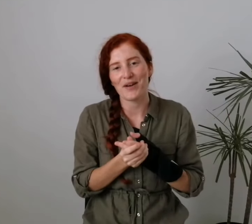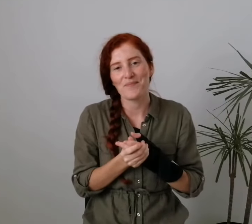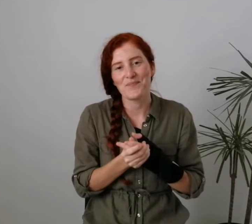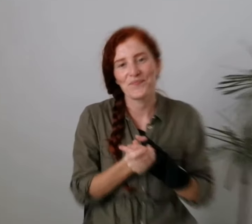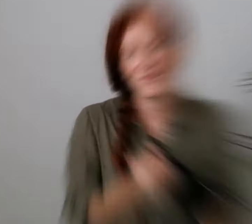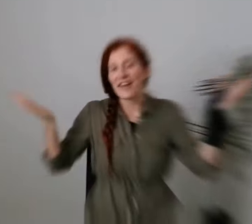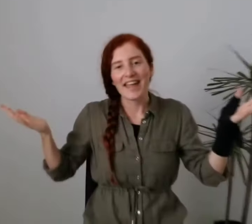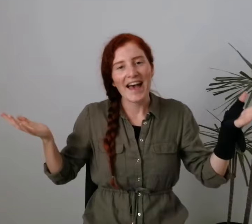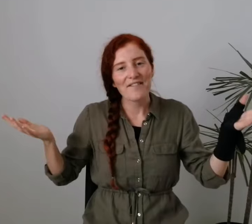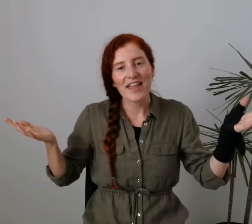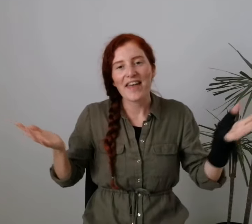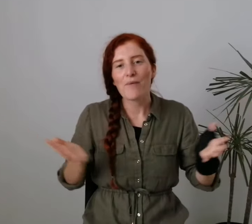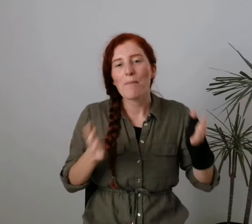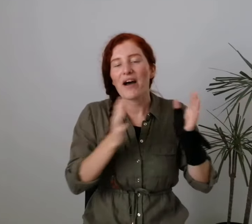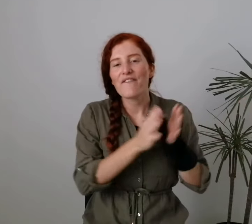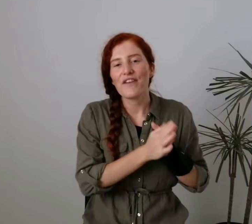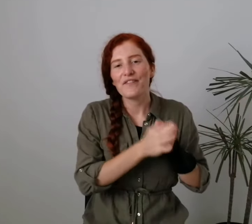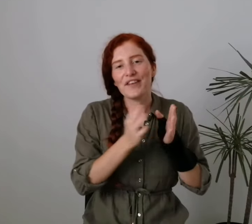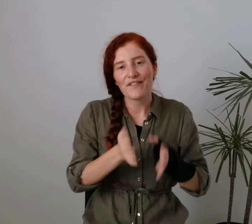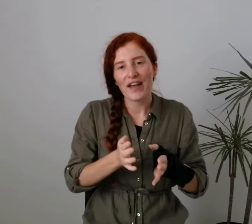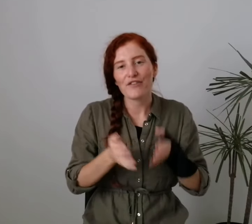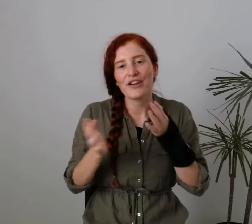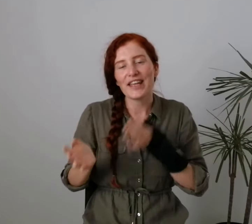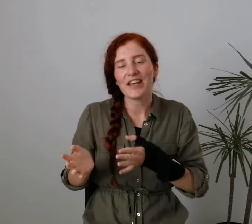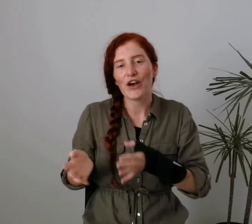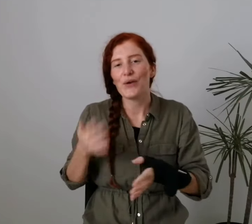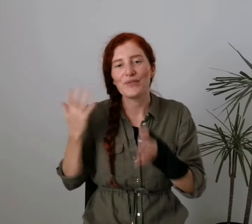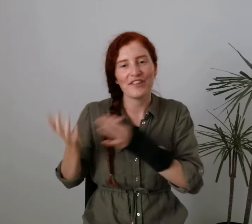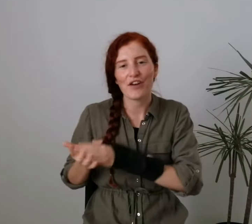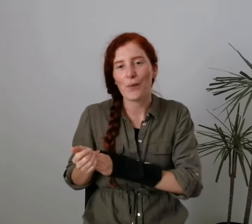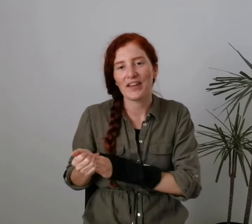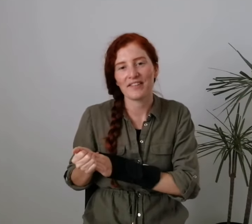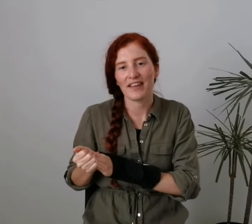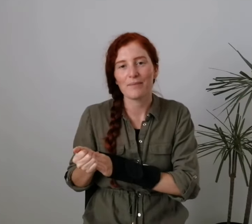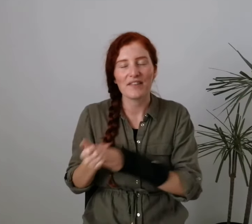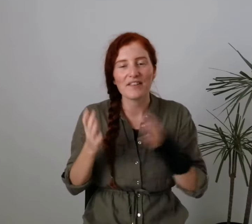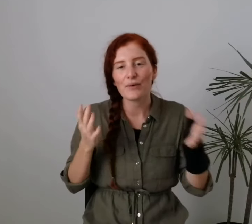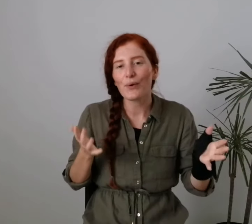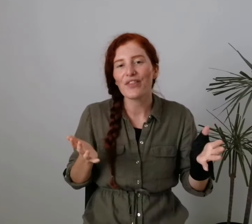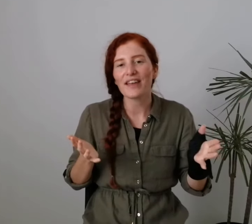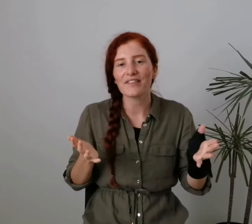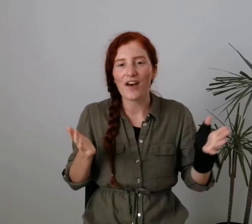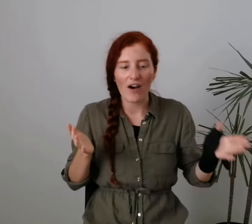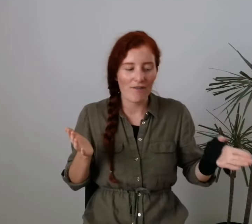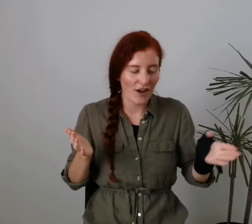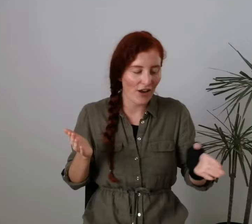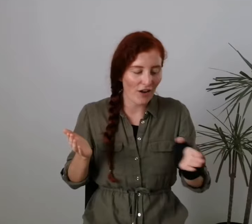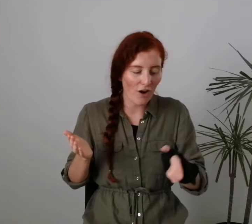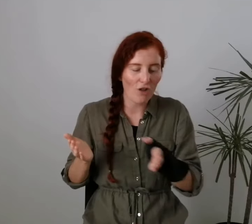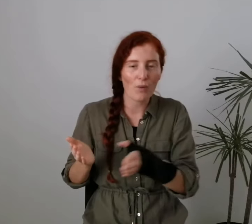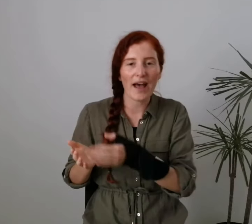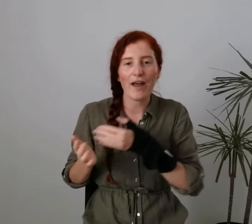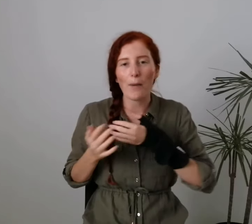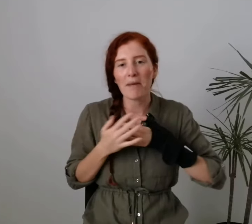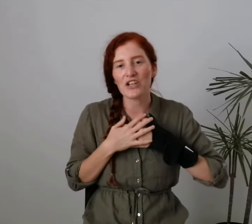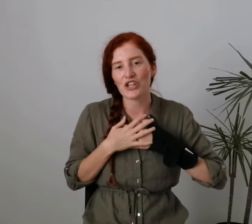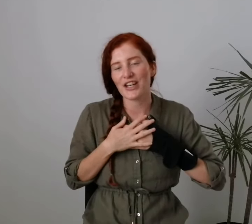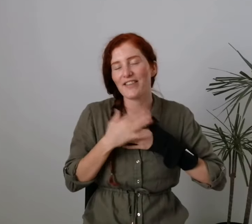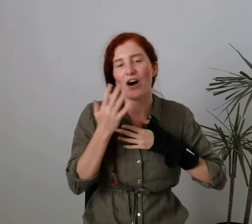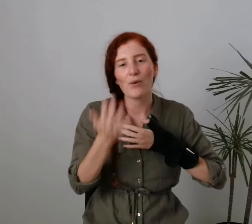time. So there you have it. There were my 50 favourite eco zero waste tips. These are all things that I've learned along the way on my journey that